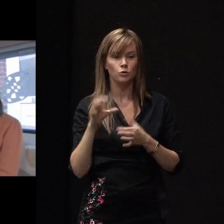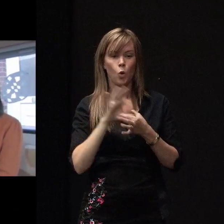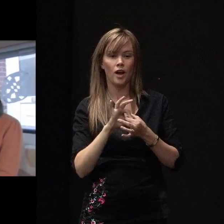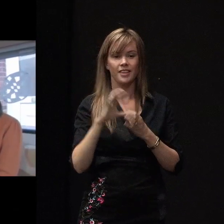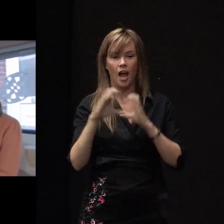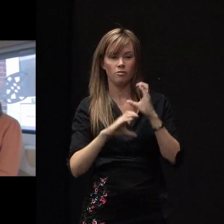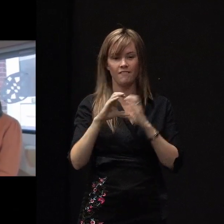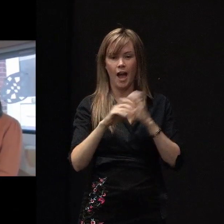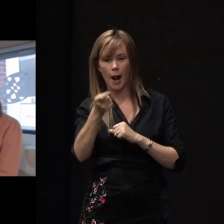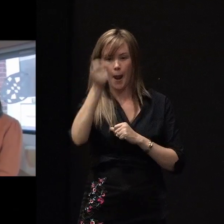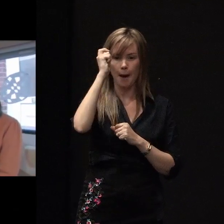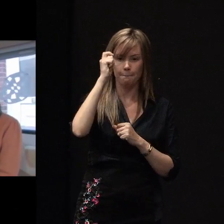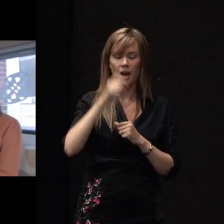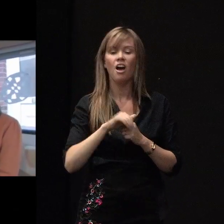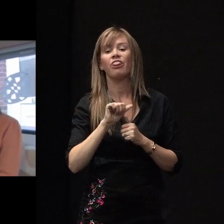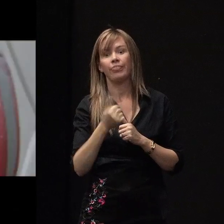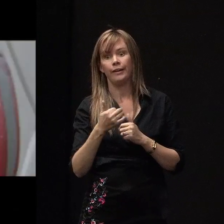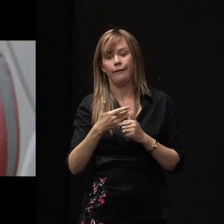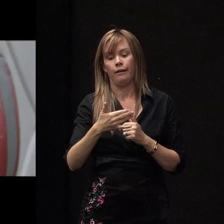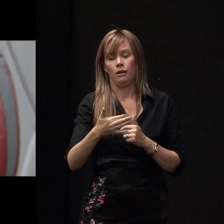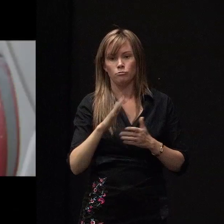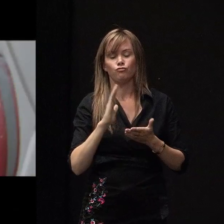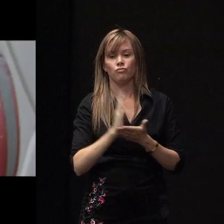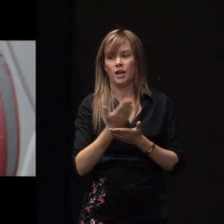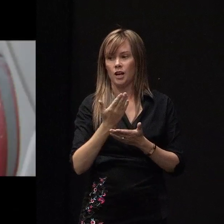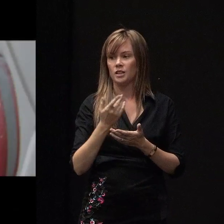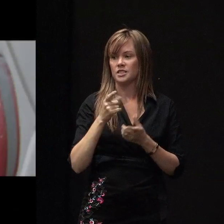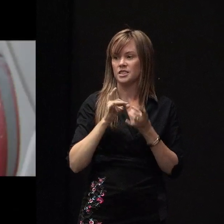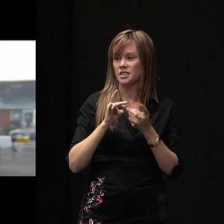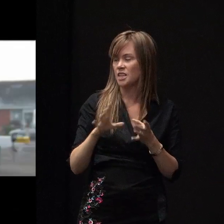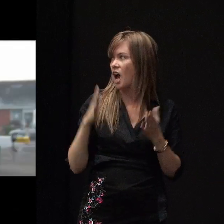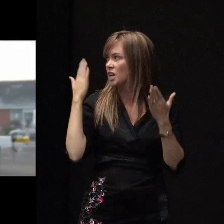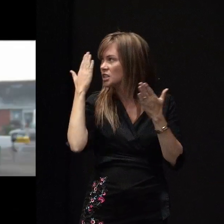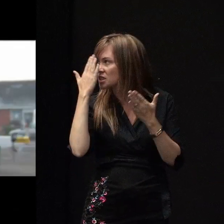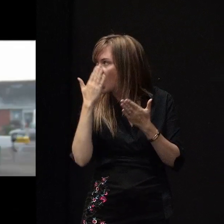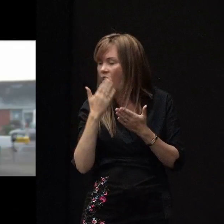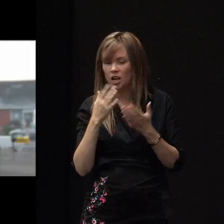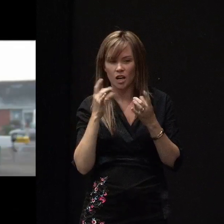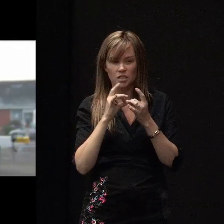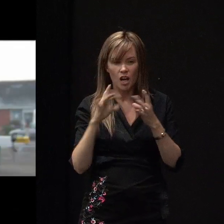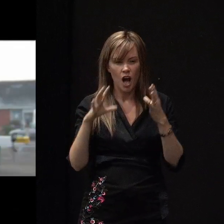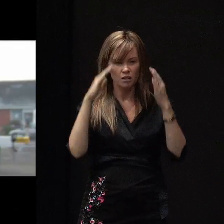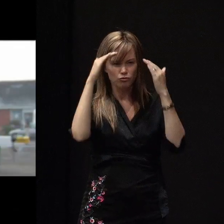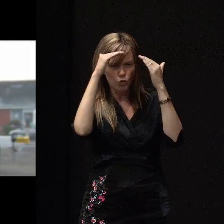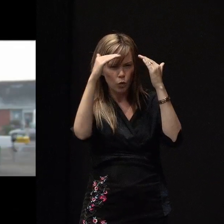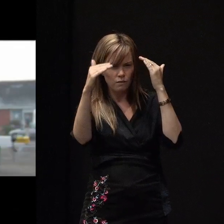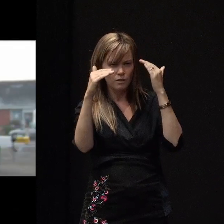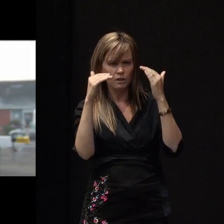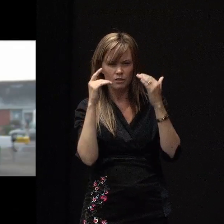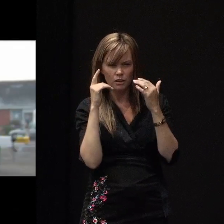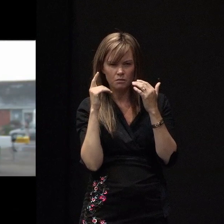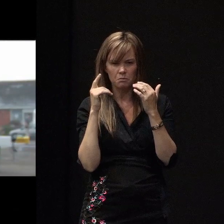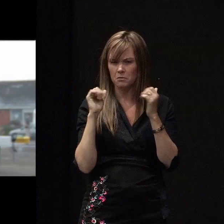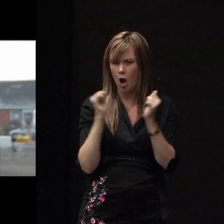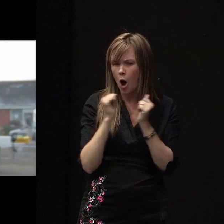And then, as I say, reality takes hold. You know, the weather started getting bad, and it's getting darker, and you are in here, apart from sleeping, and the